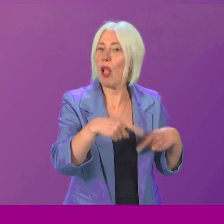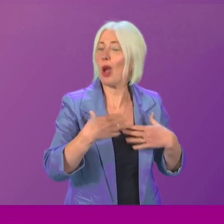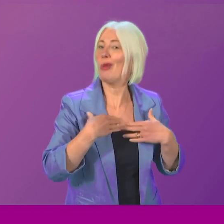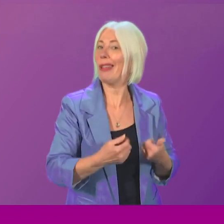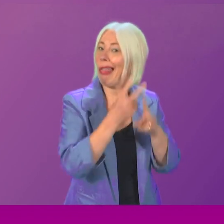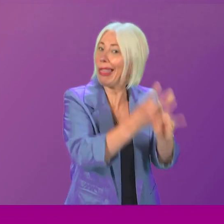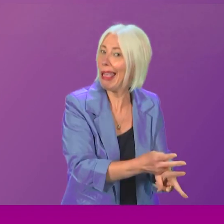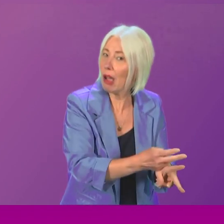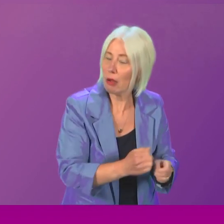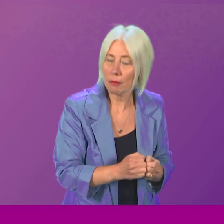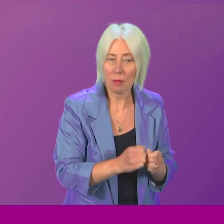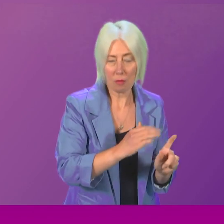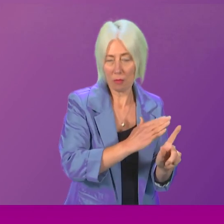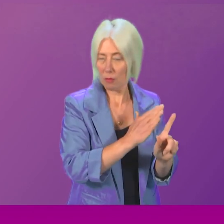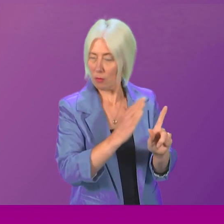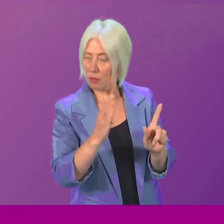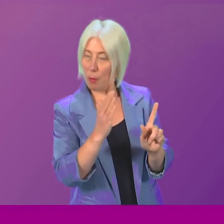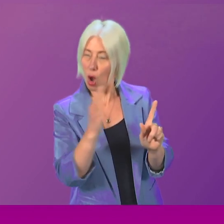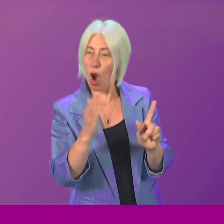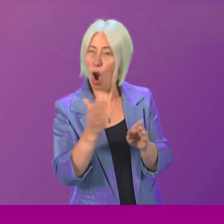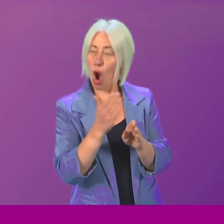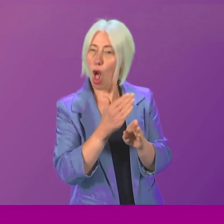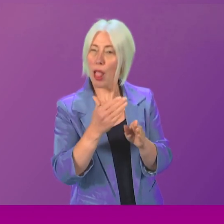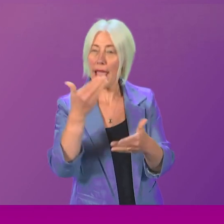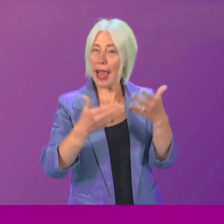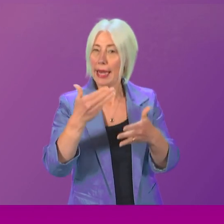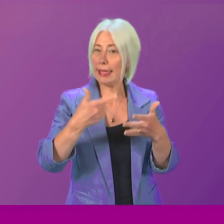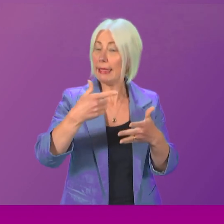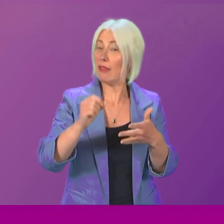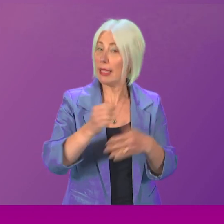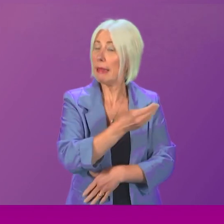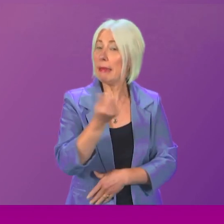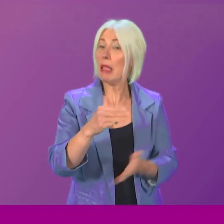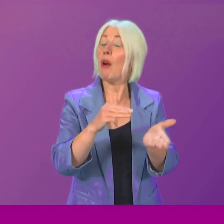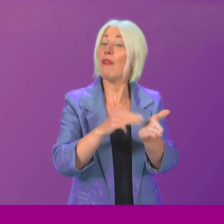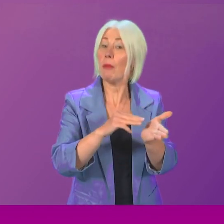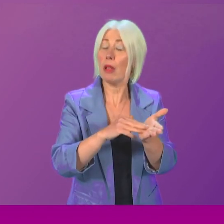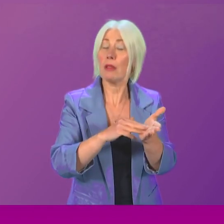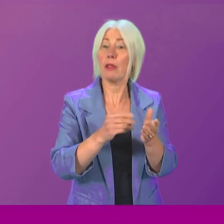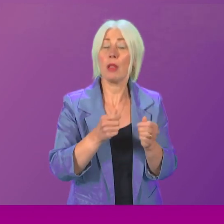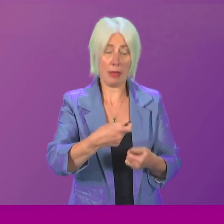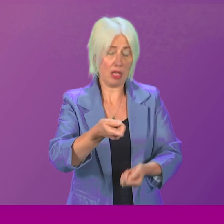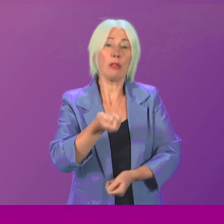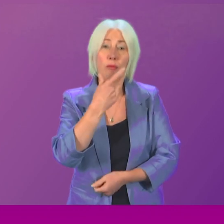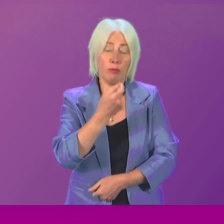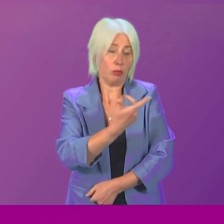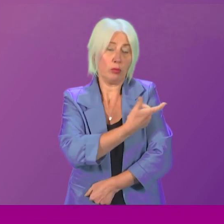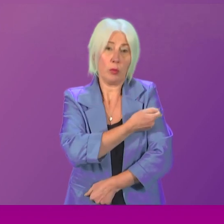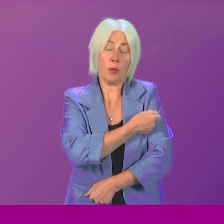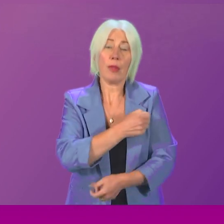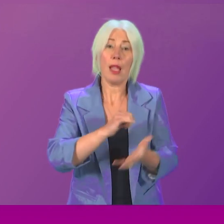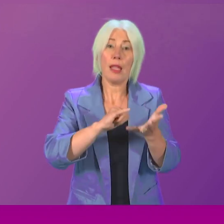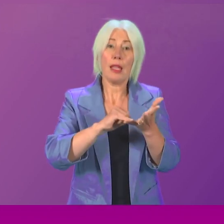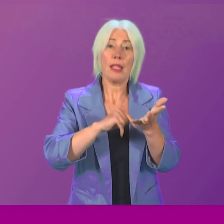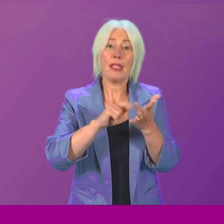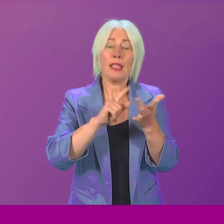Up until the early 1970s, mothers in some cases were given still bistro, a drug that dried up their